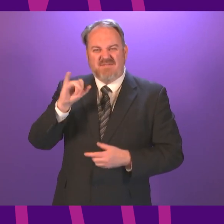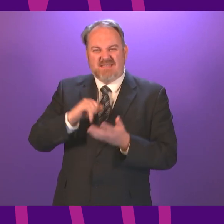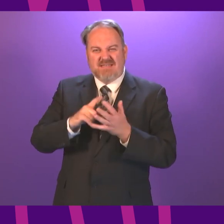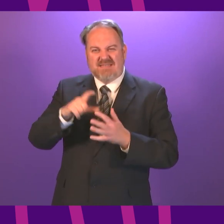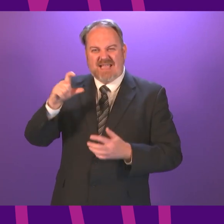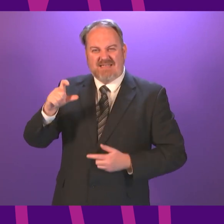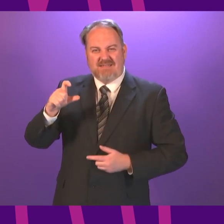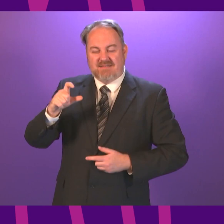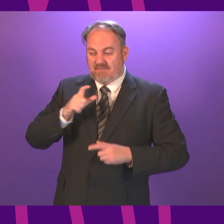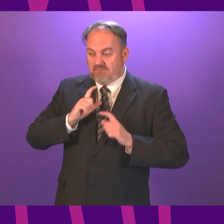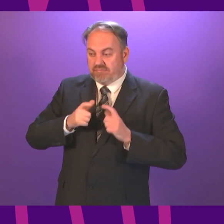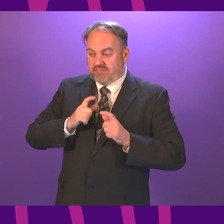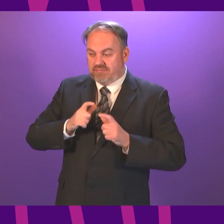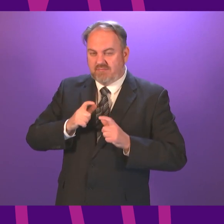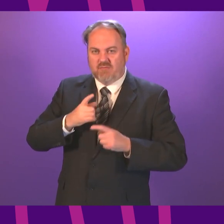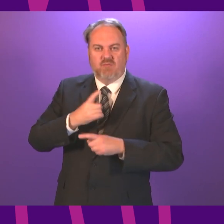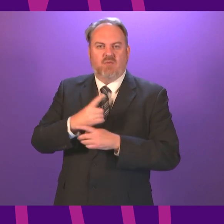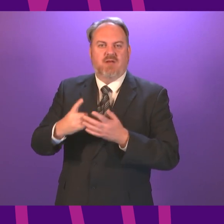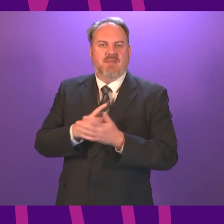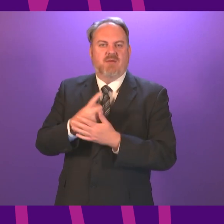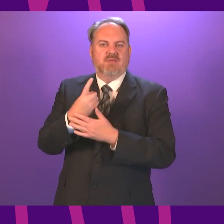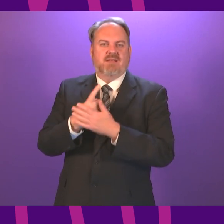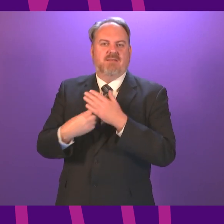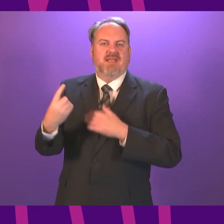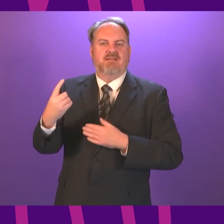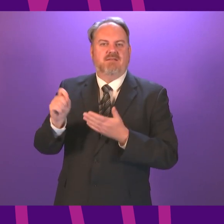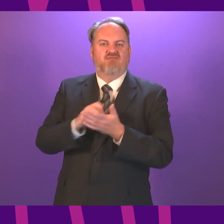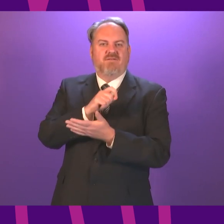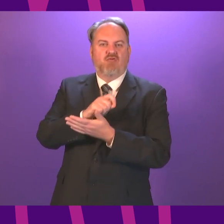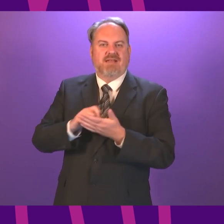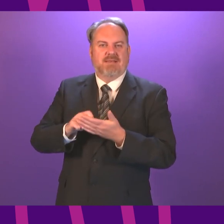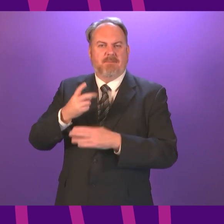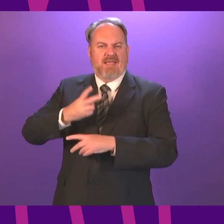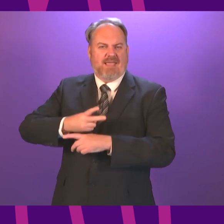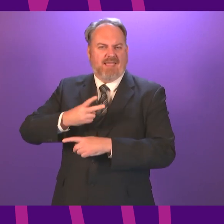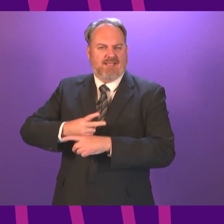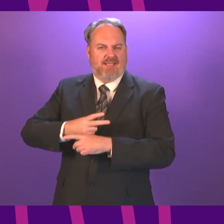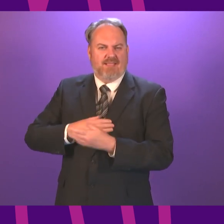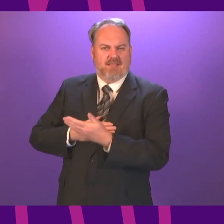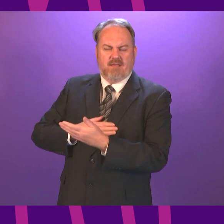for Nicola Sturgeon to talk up the prospect of another referendum. She speaks.